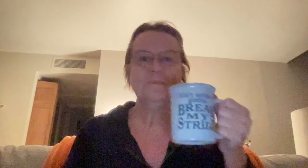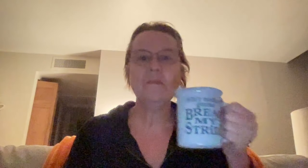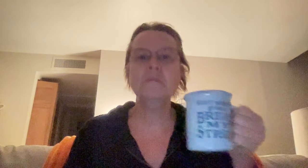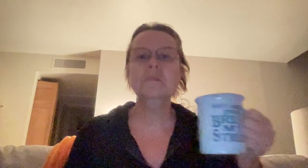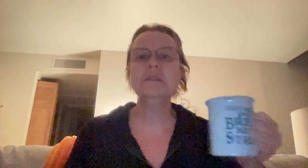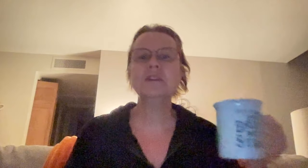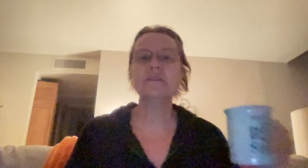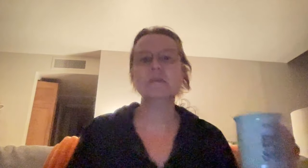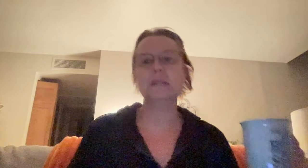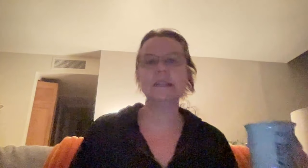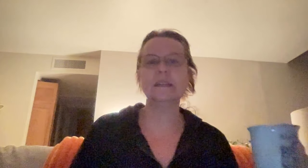Well, me start from the beginning.